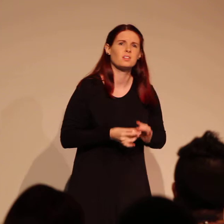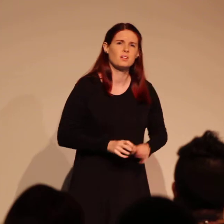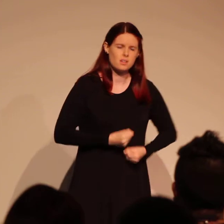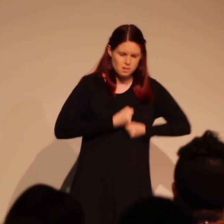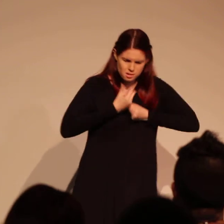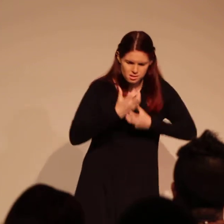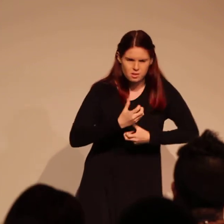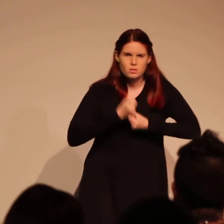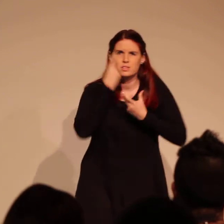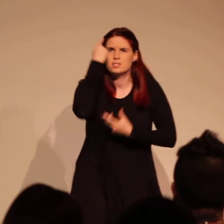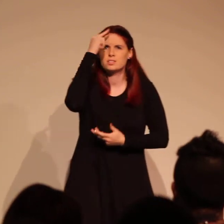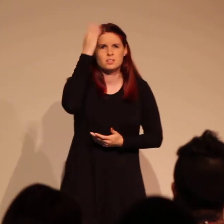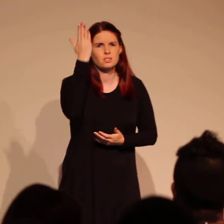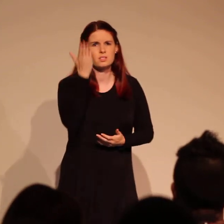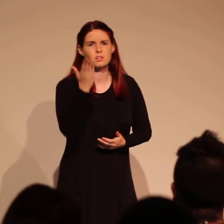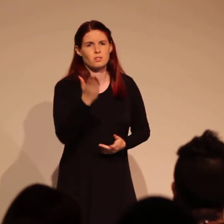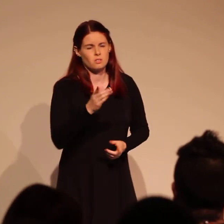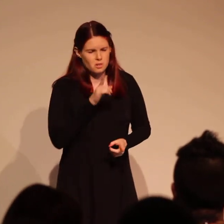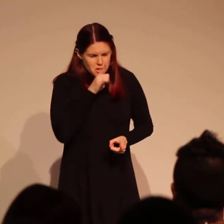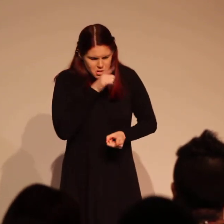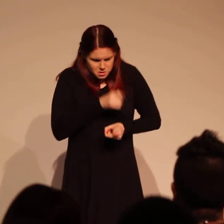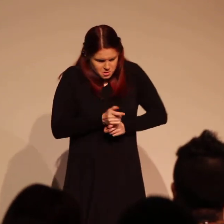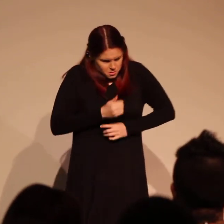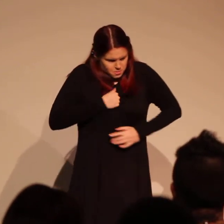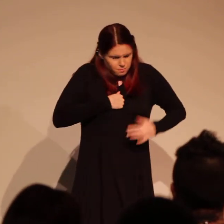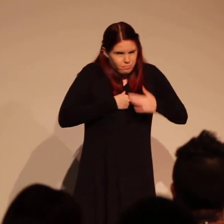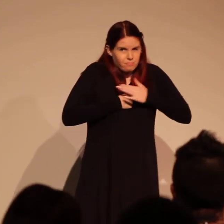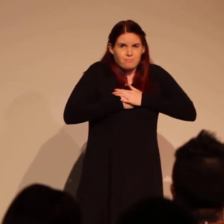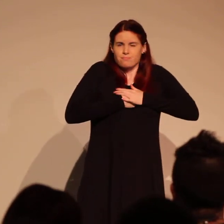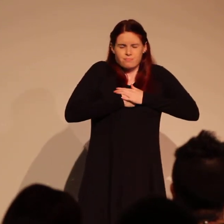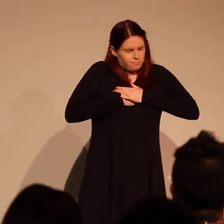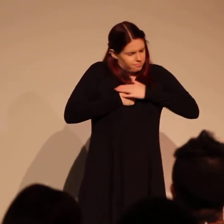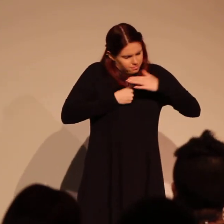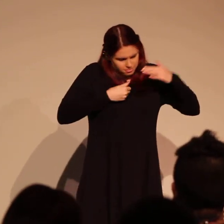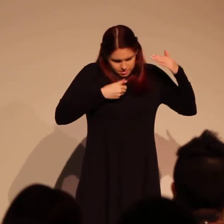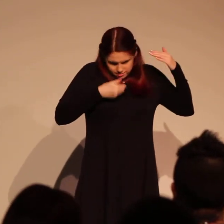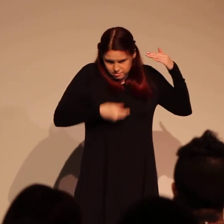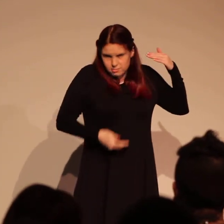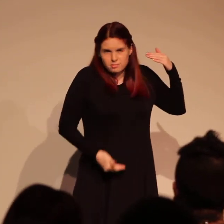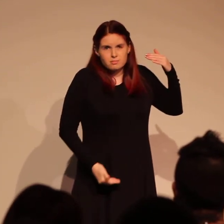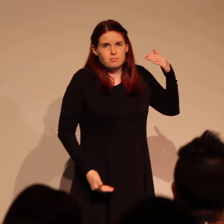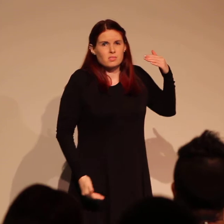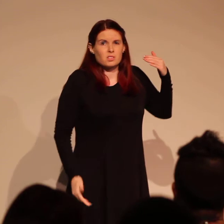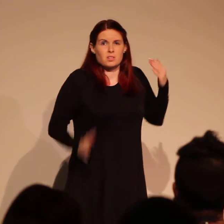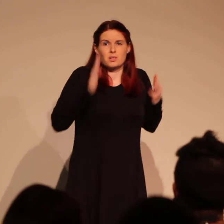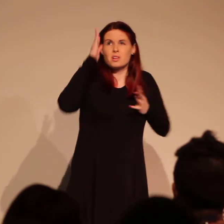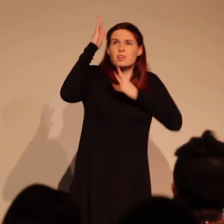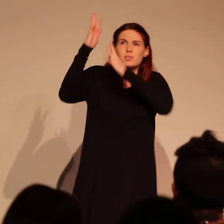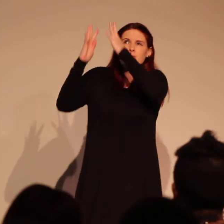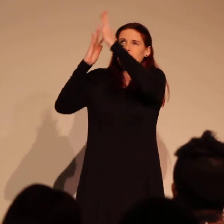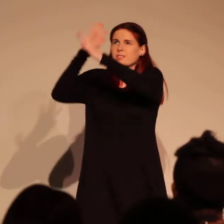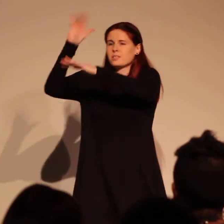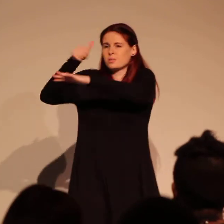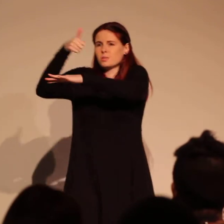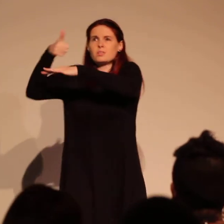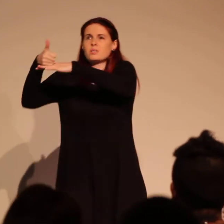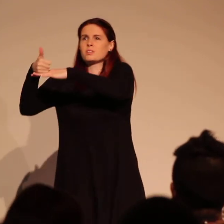bound. Though this is all for you. Don't want to hide the truth. No matter what